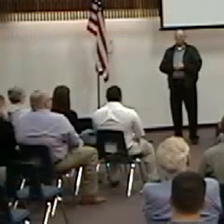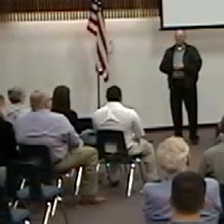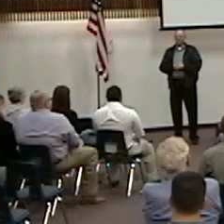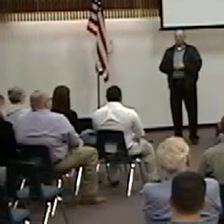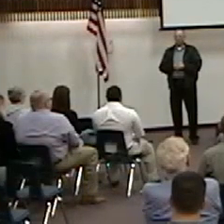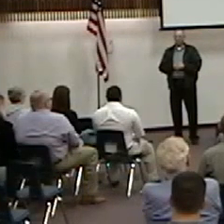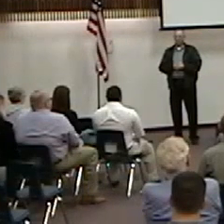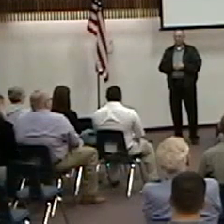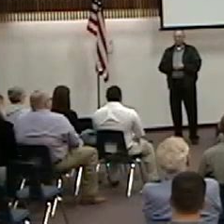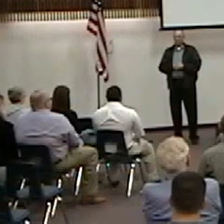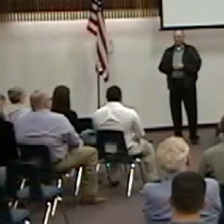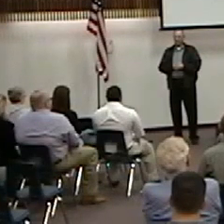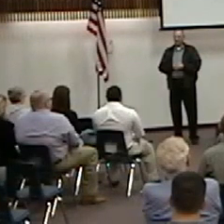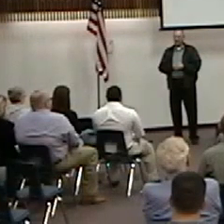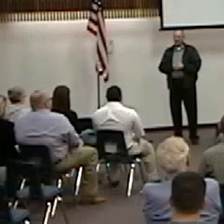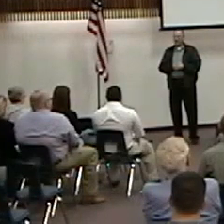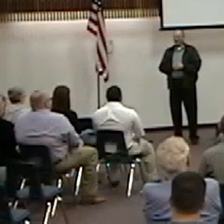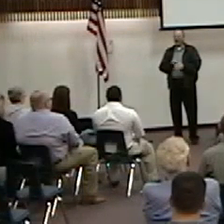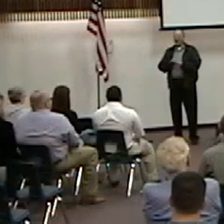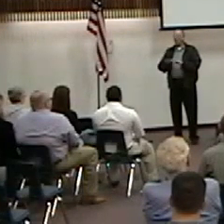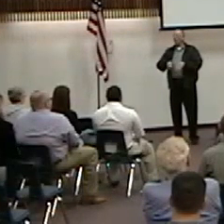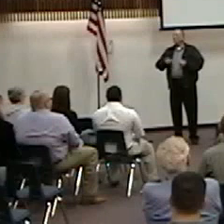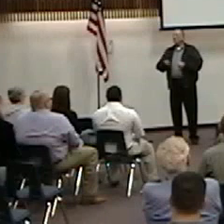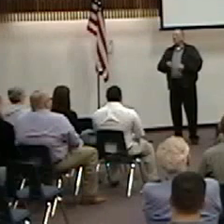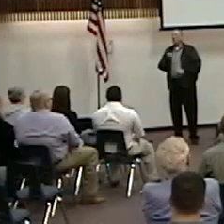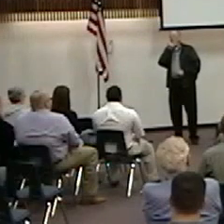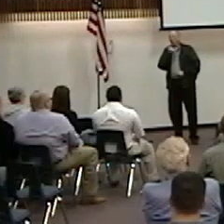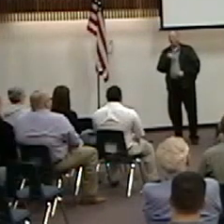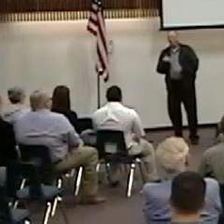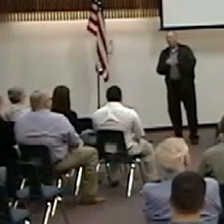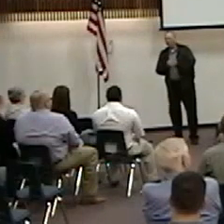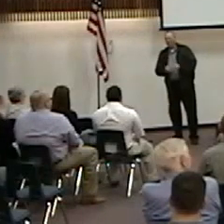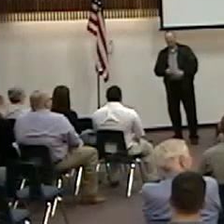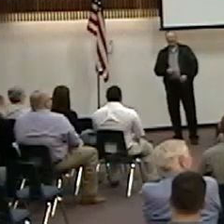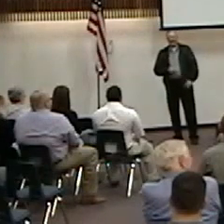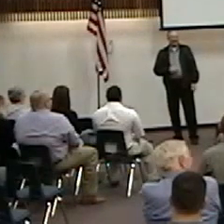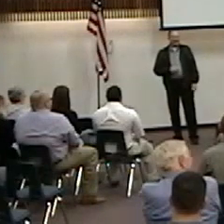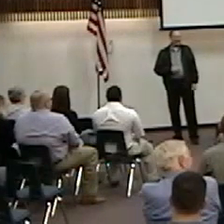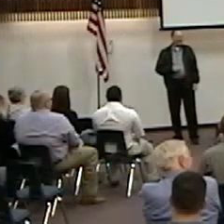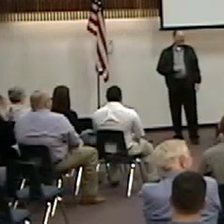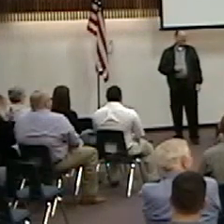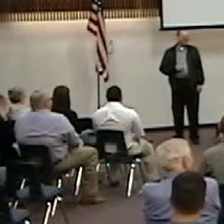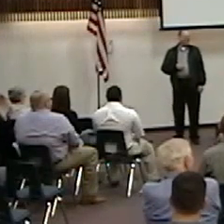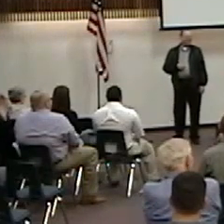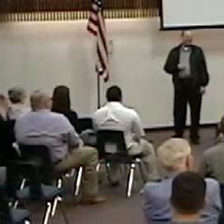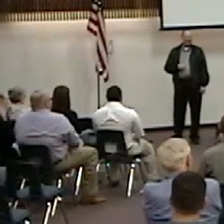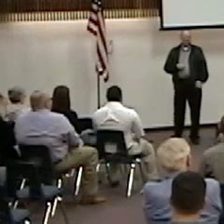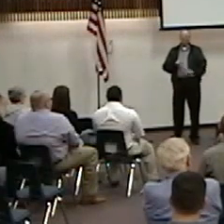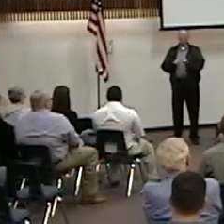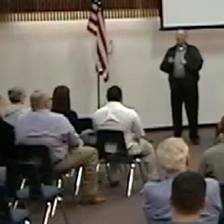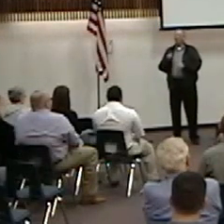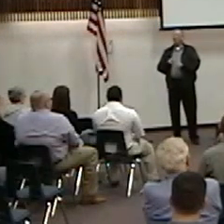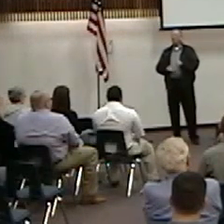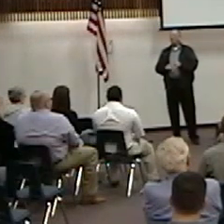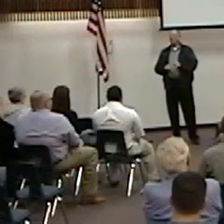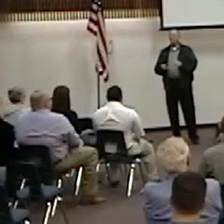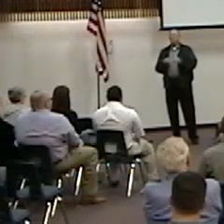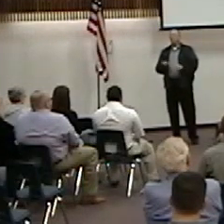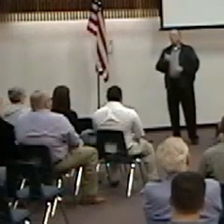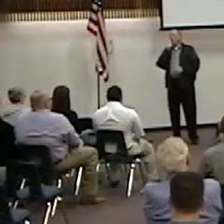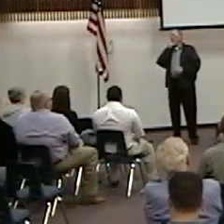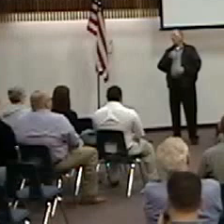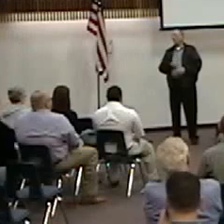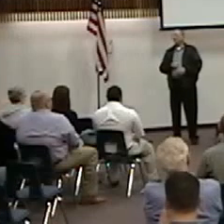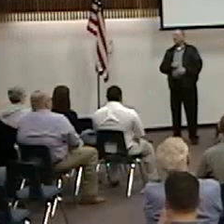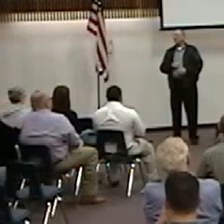And I don't admit being wrong very often, but I could not have been more wrong. And